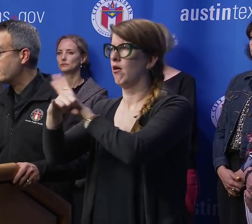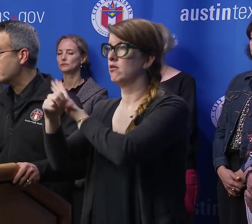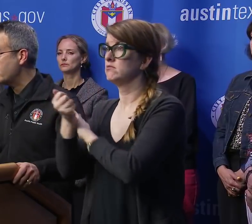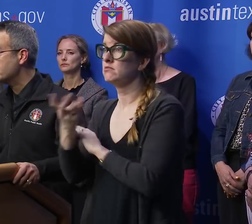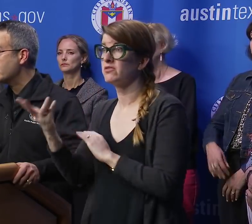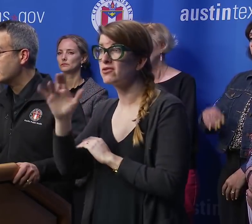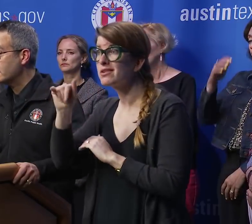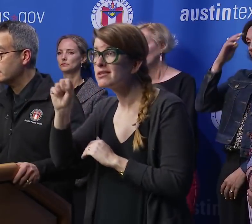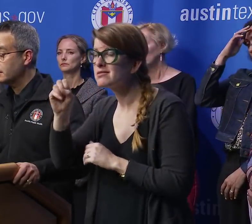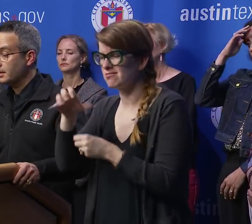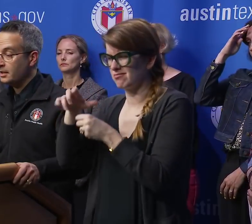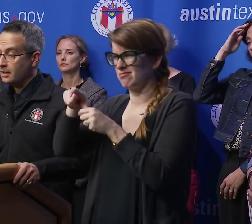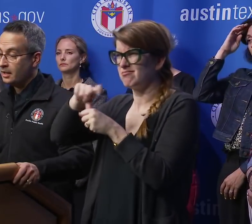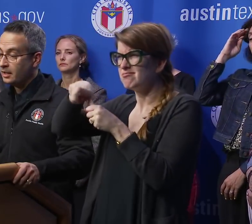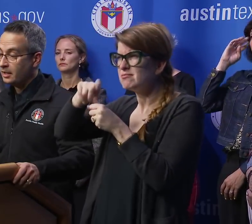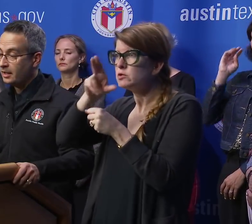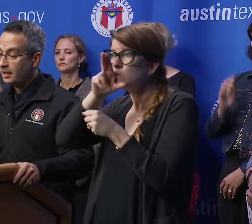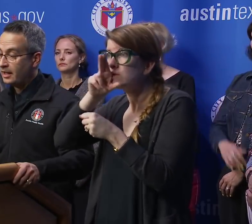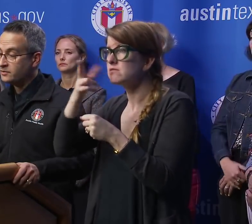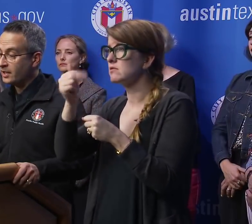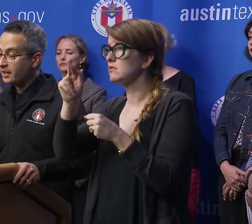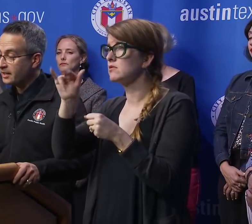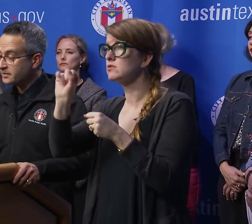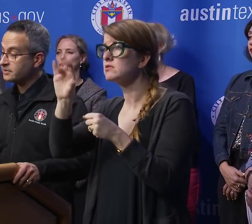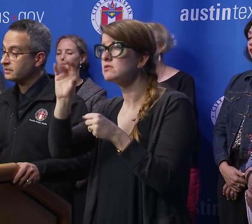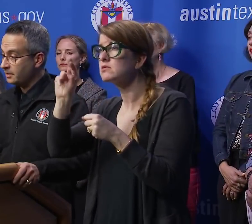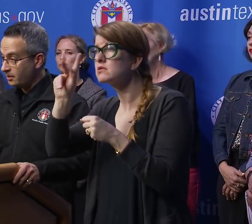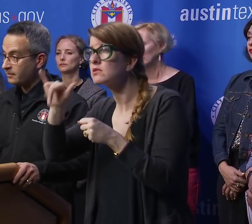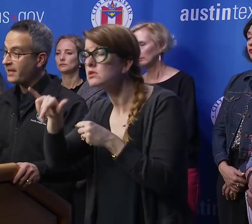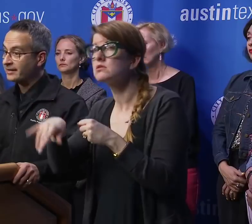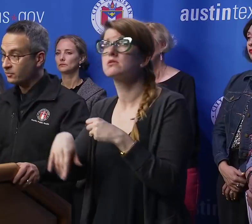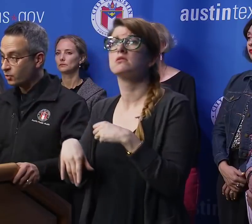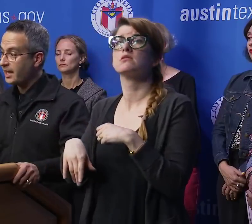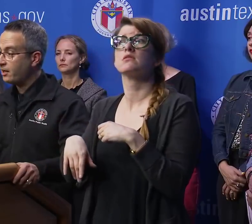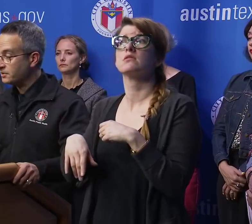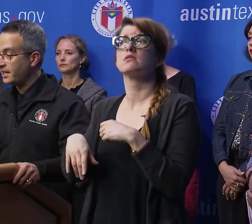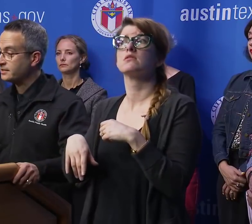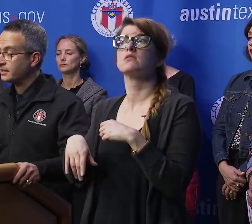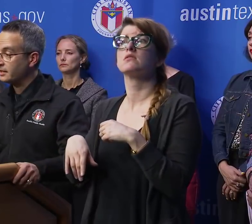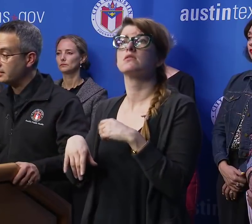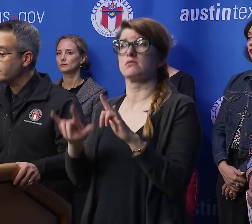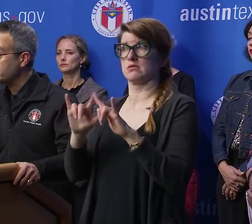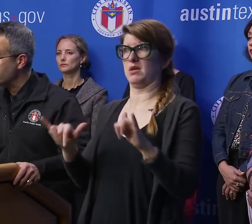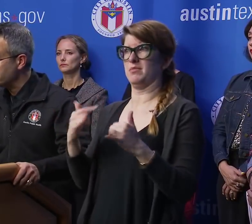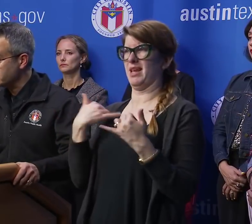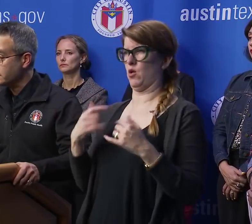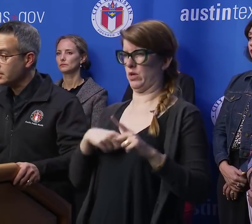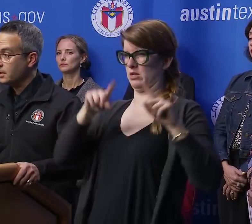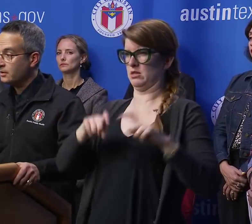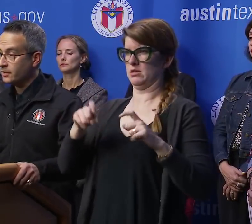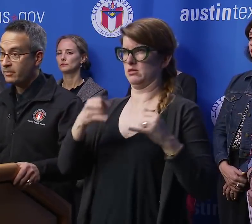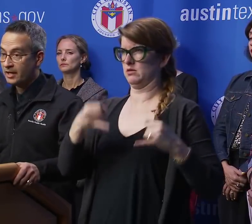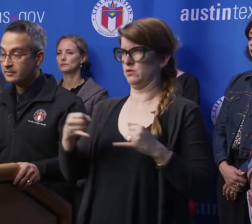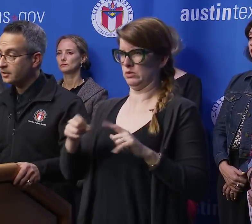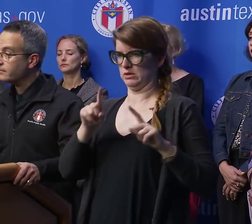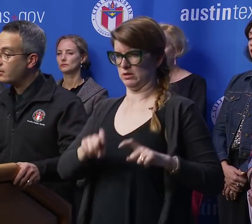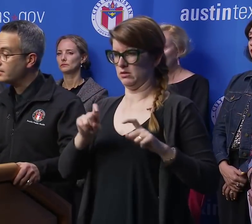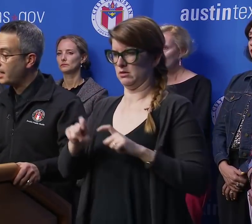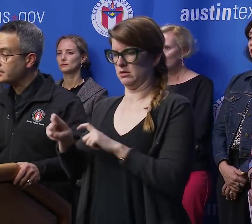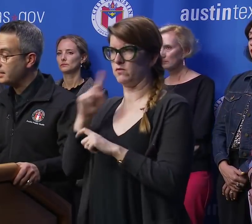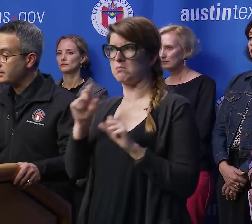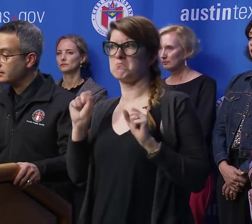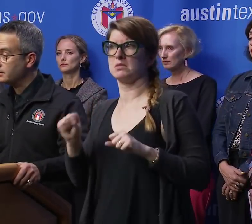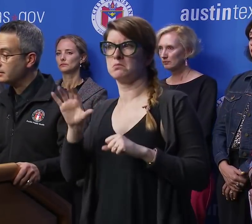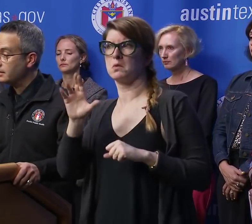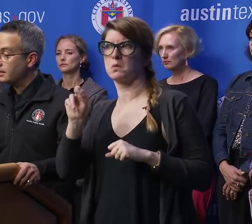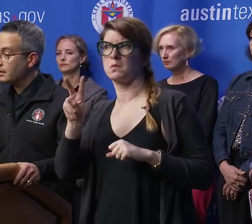County and around the Houston area, as well as, you know, the fact that we're now testing individuals for the possibility of